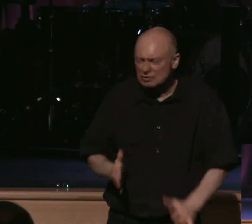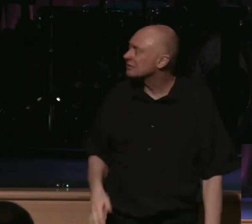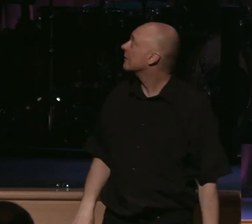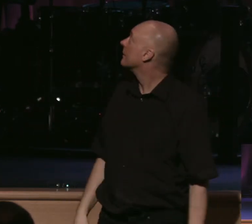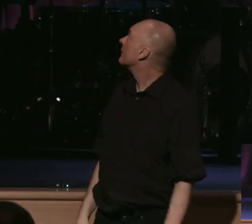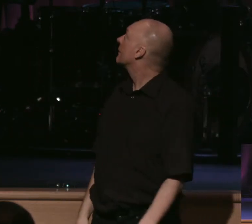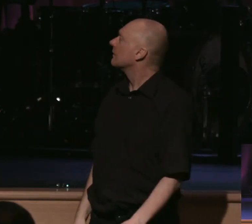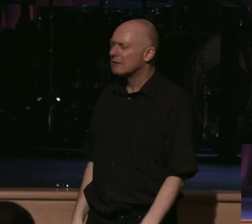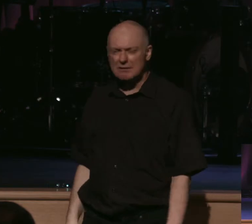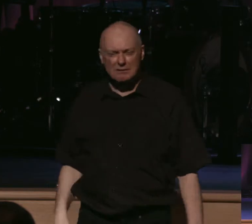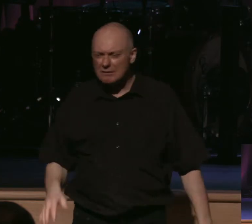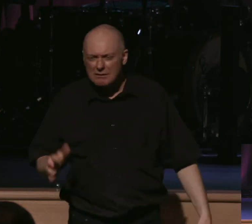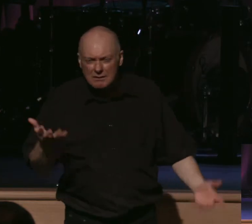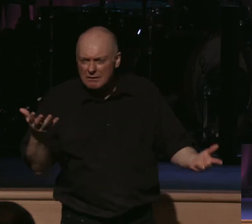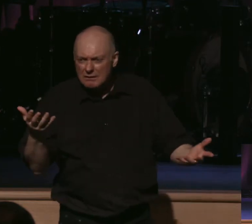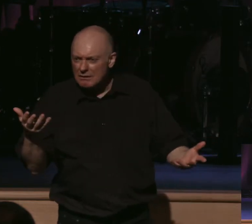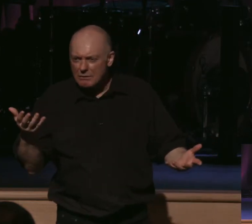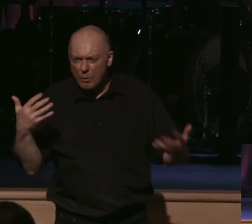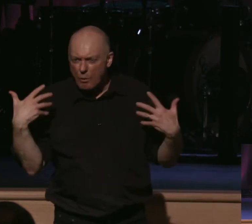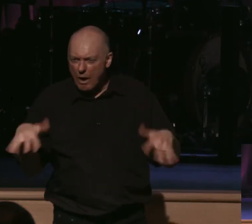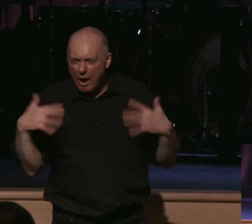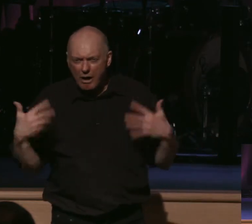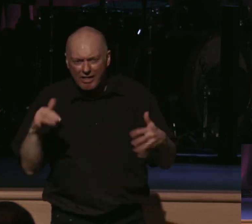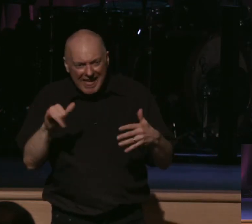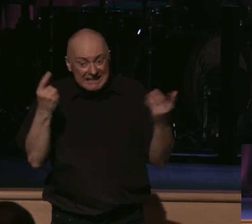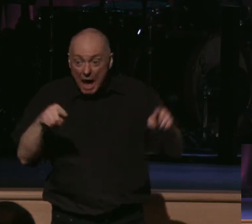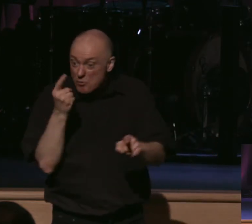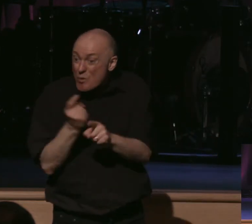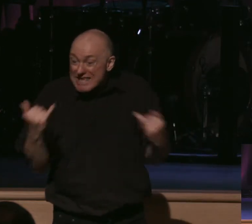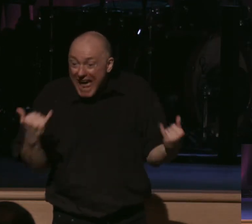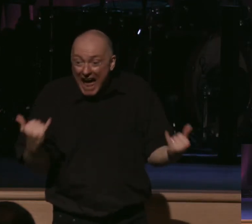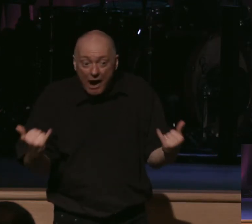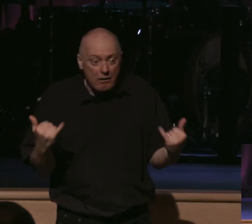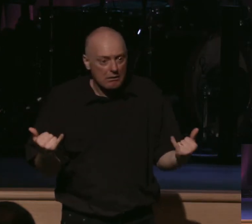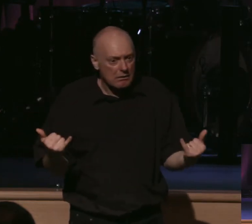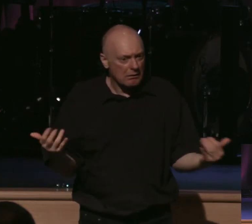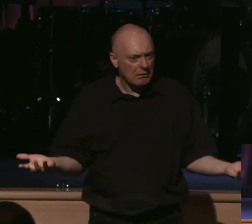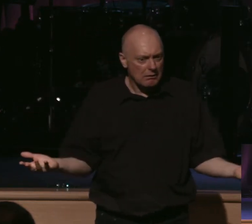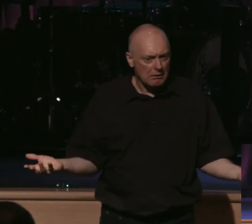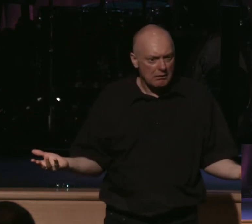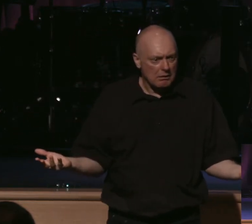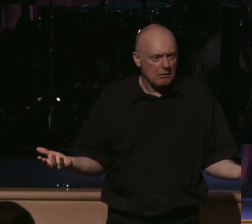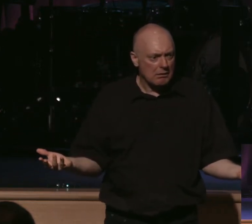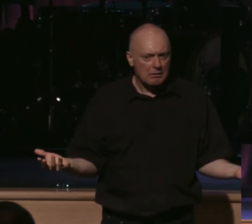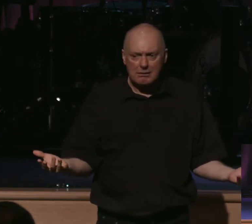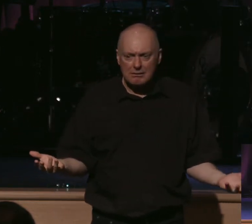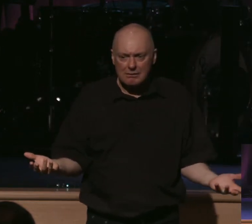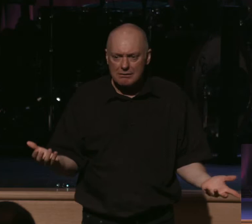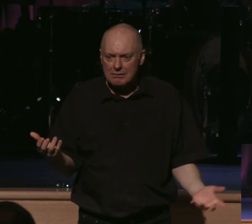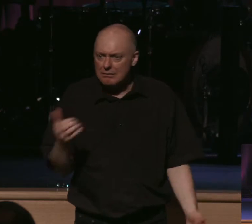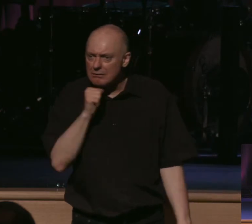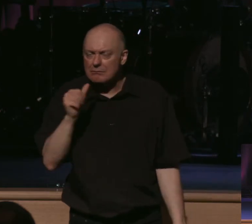I mean, that's astounding. This is what's happening right now. This is, and, I mean, it's not like Europe is a, you know,